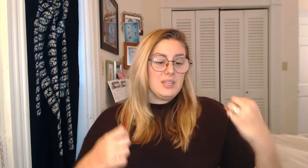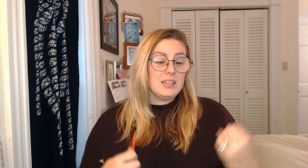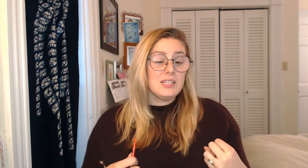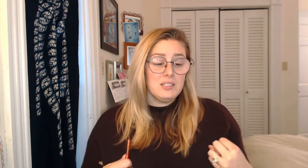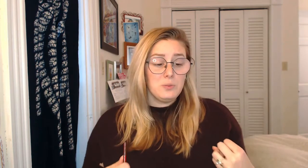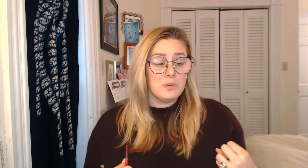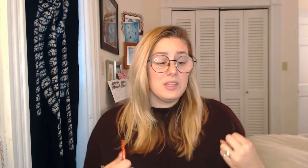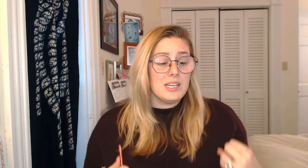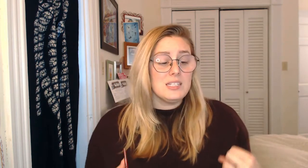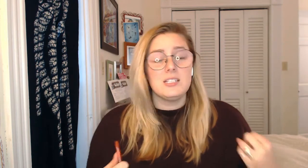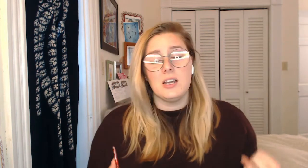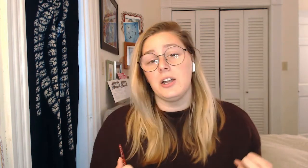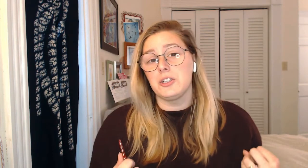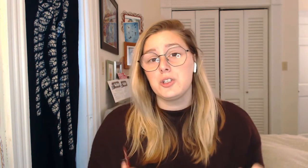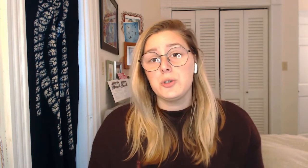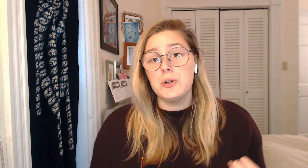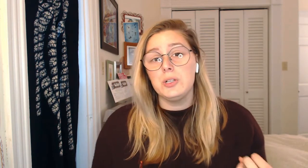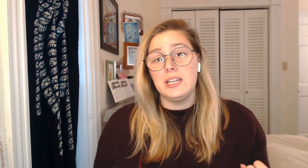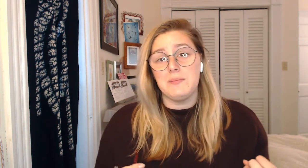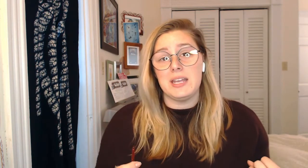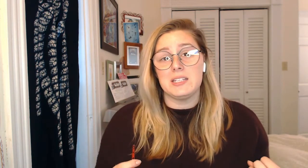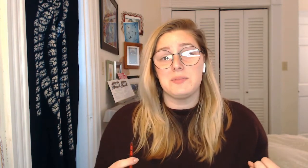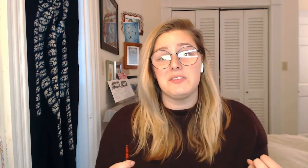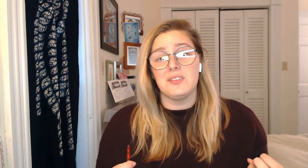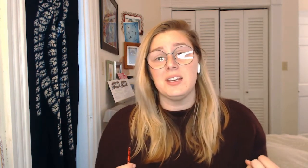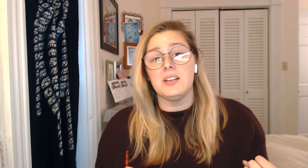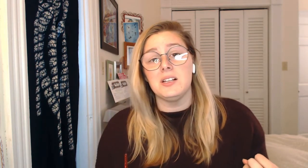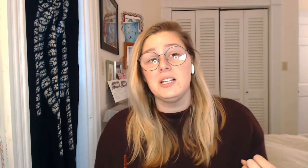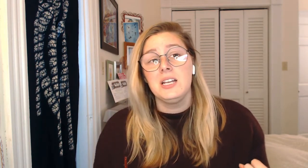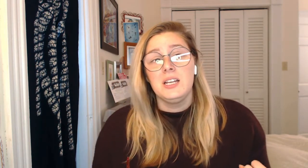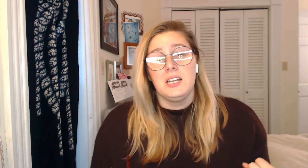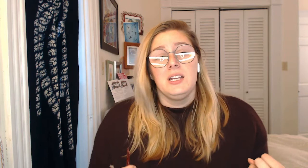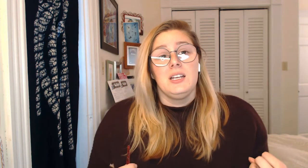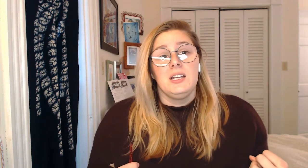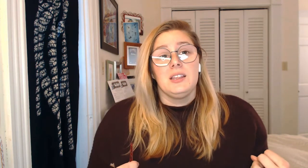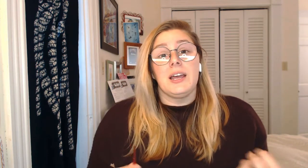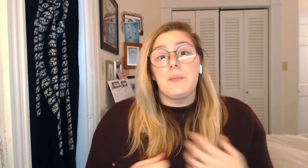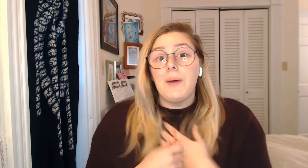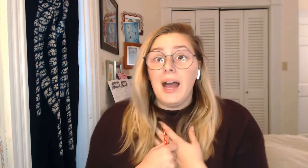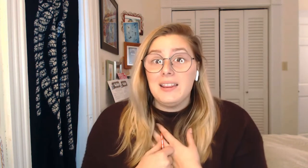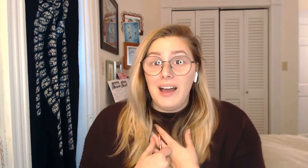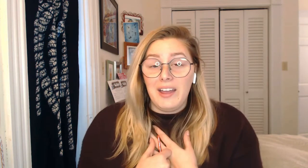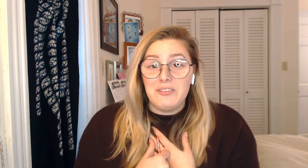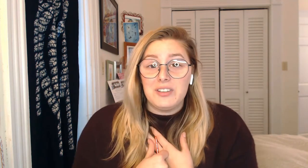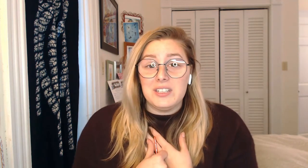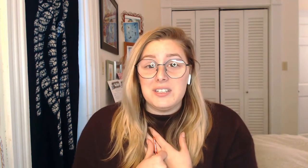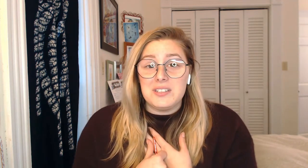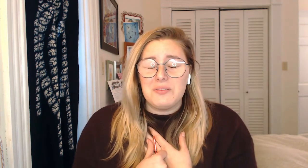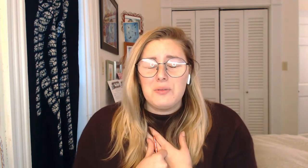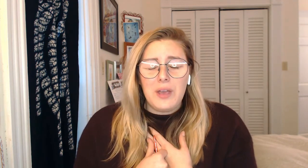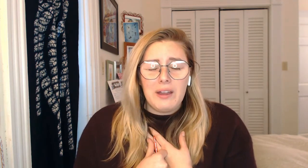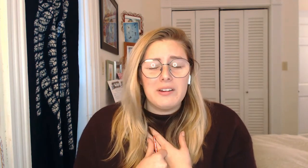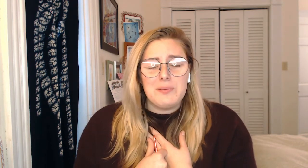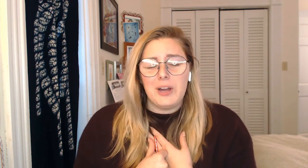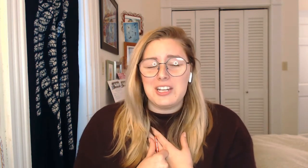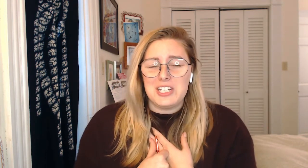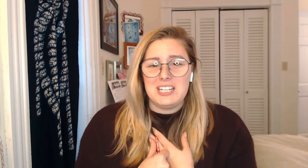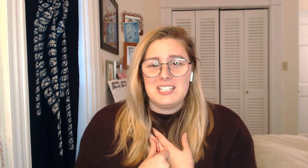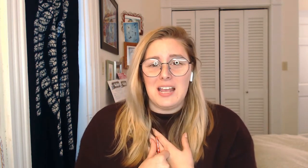This song truly makes me feel like my life is very precious and